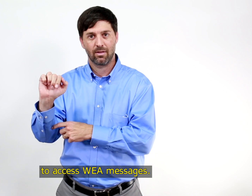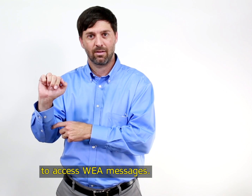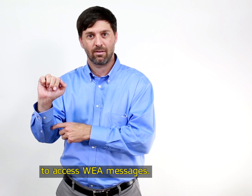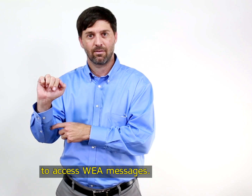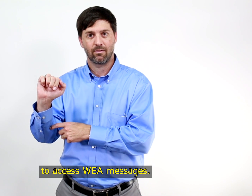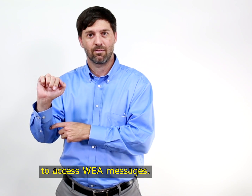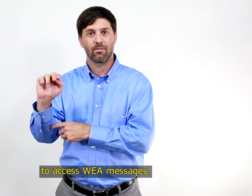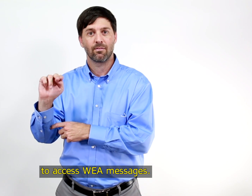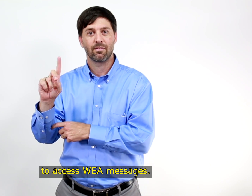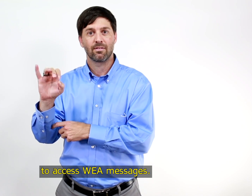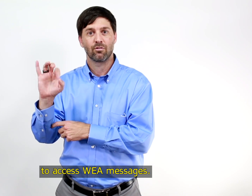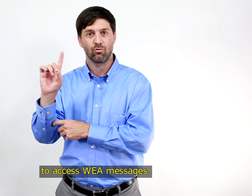access WIA messages.